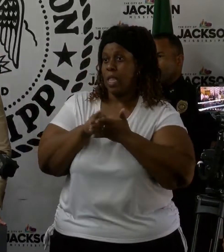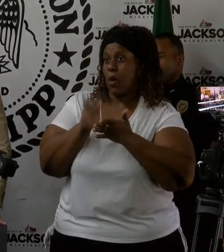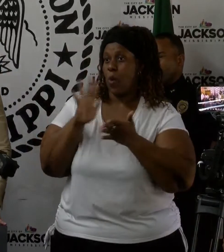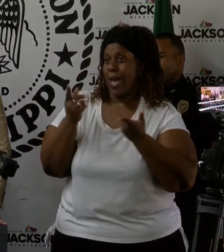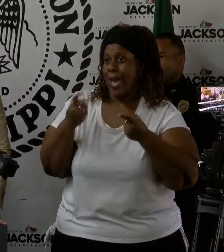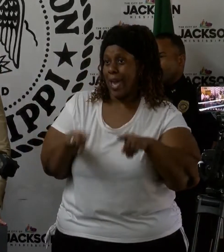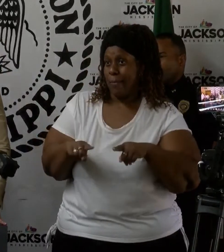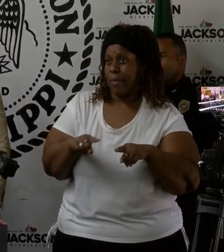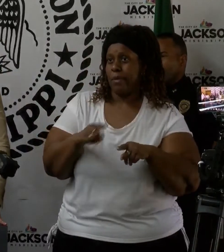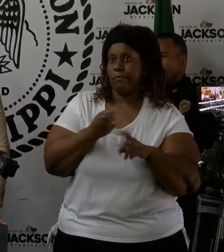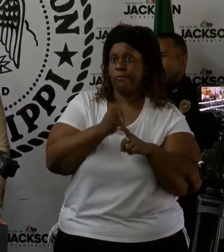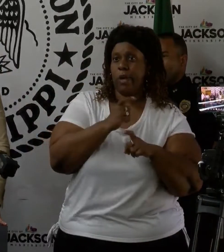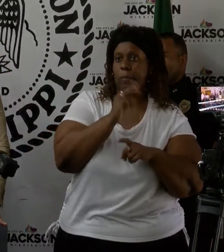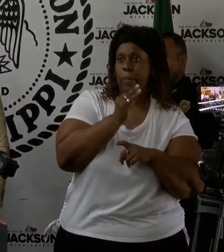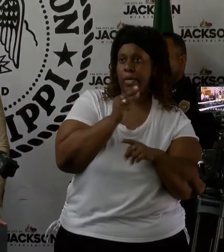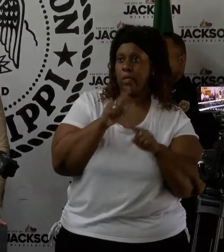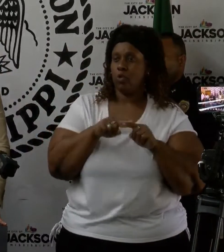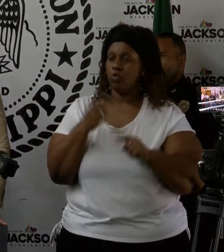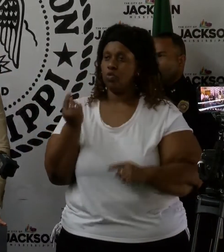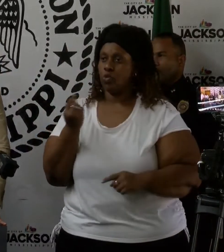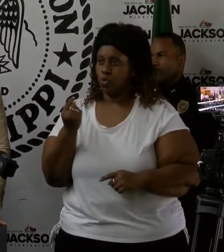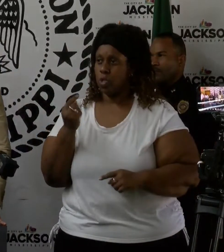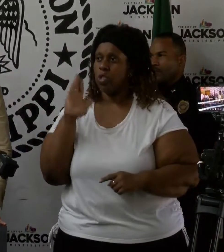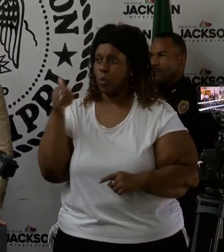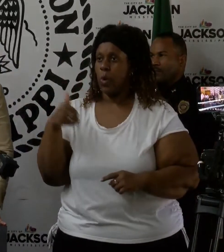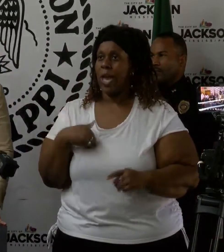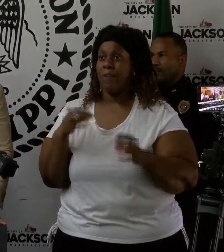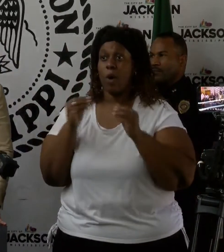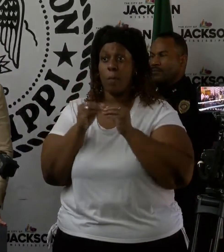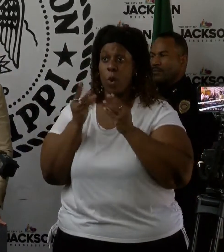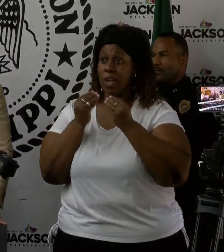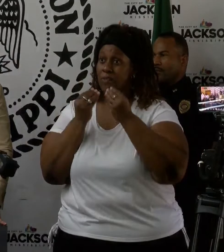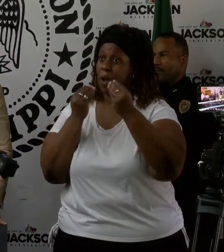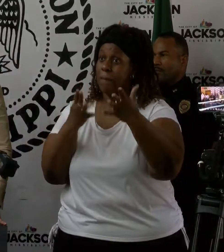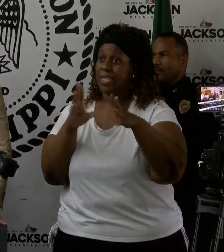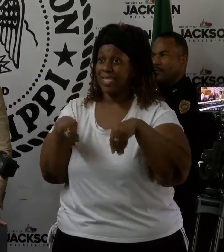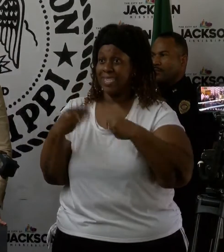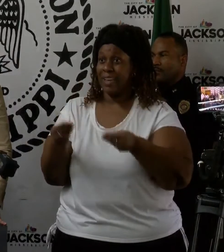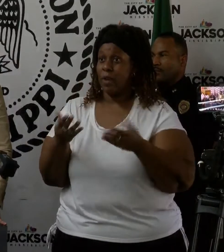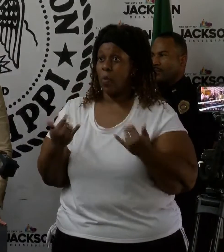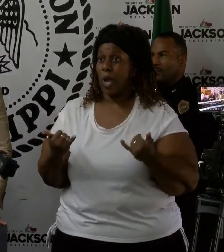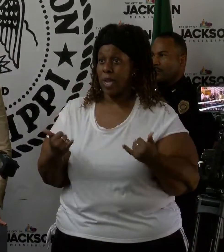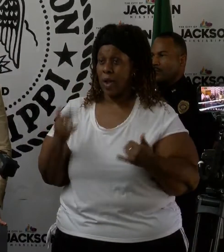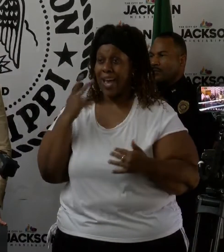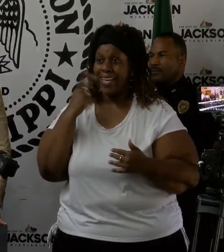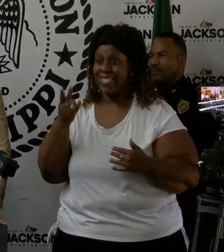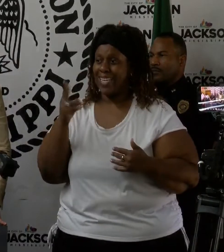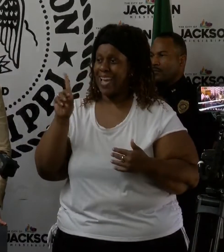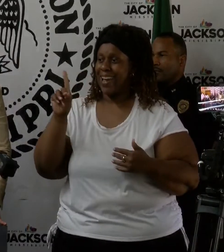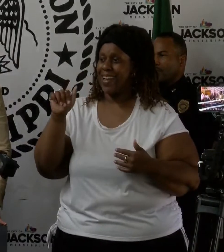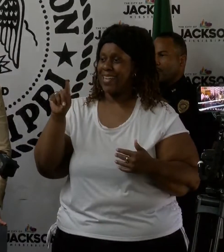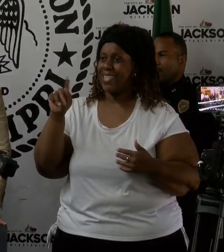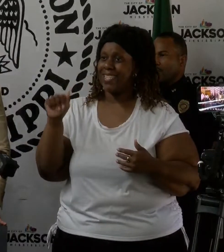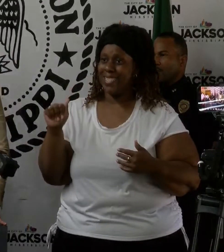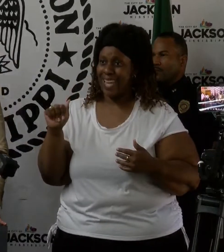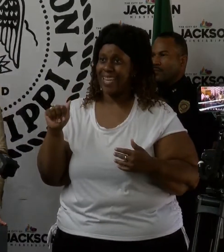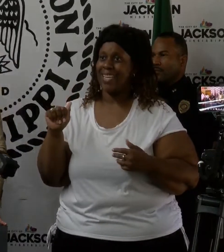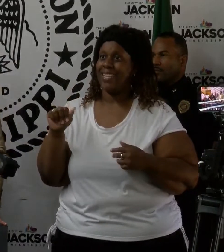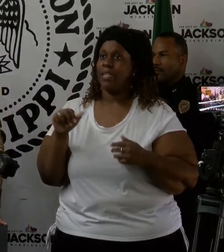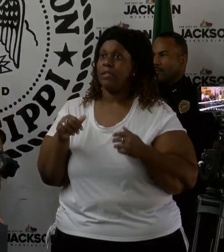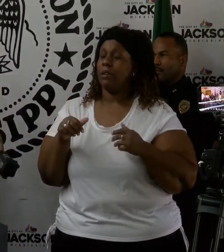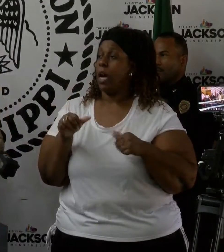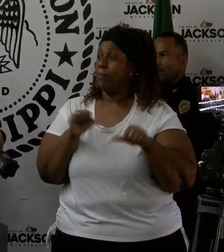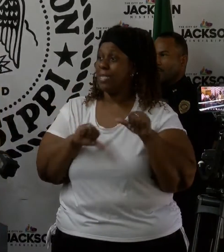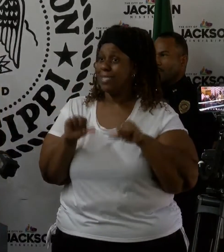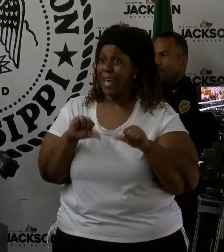into Tuesday. And so there will be additional information just in this moment. I'm looking at our data scientists. So to the extent that we